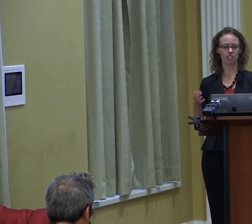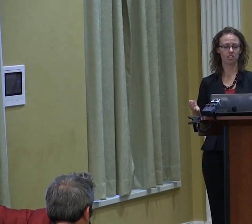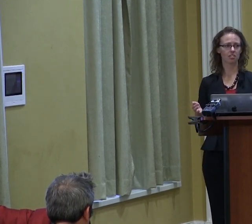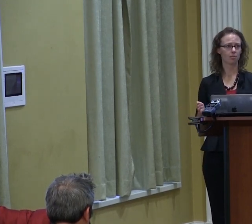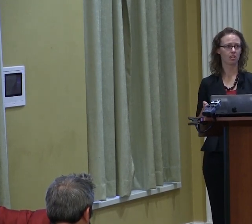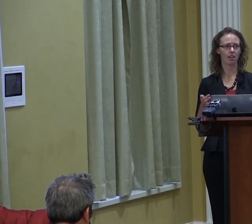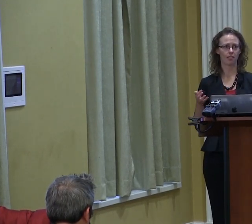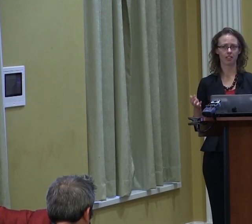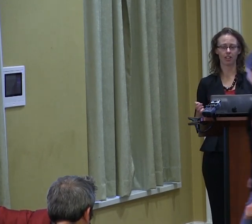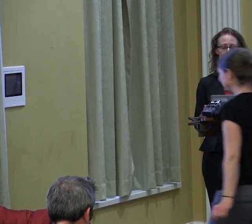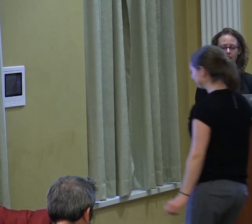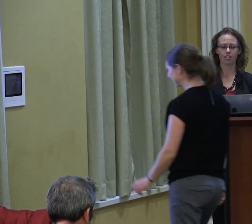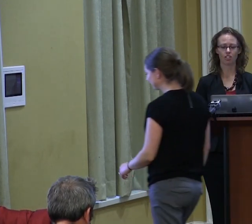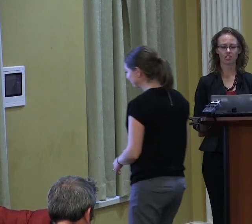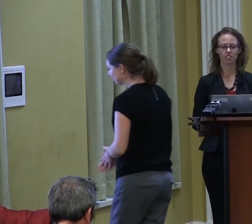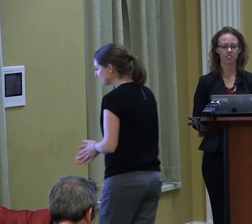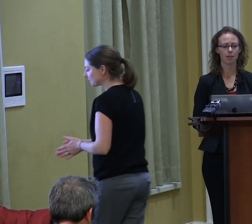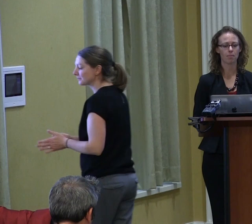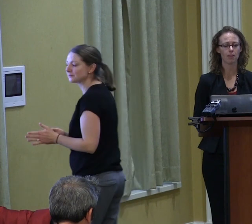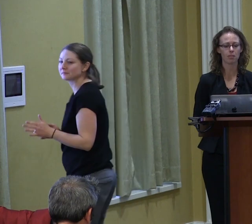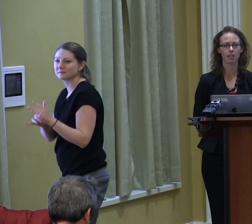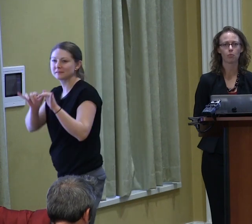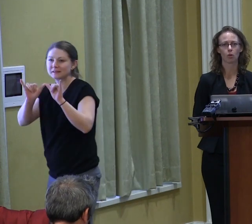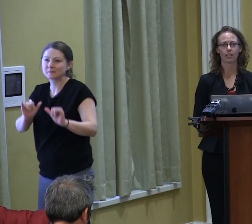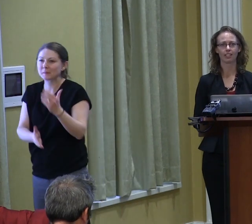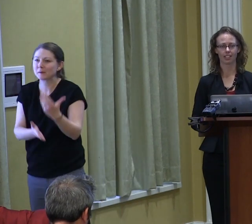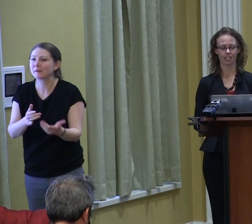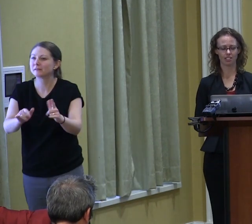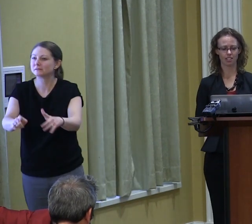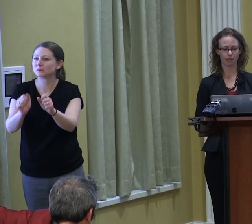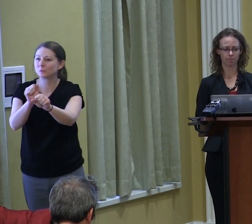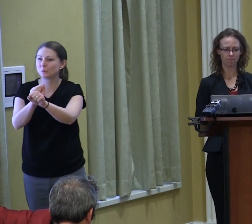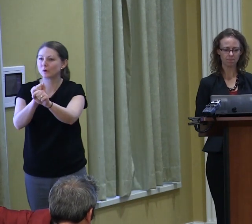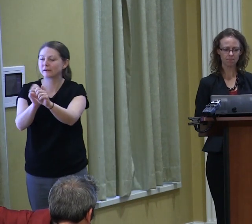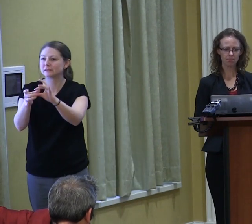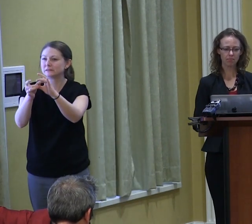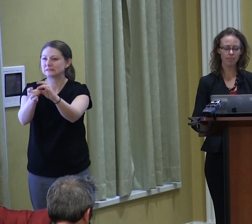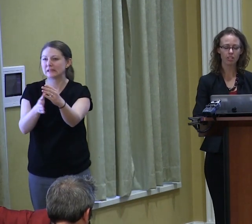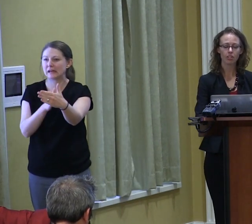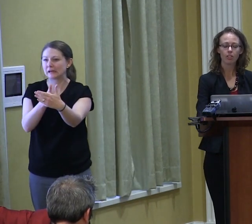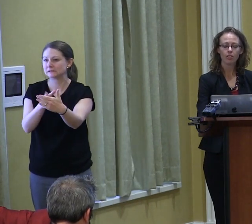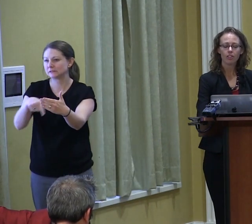of systems of inequity and justice that may be working against them.